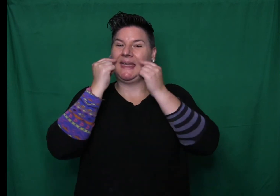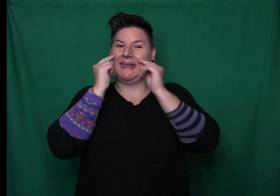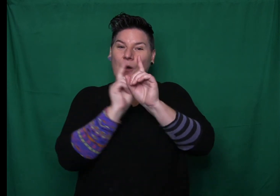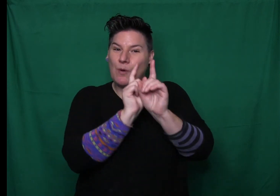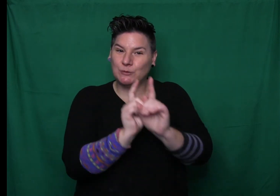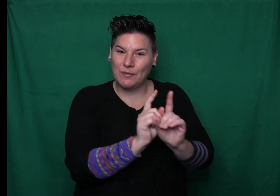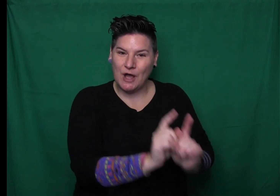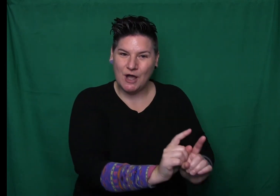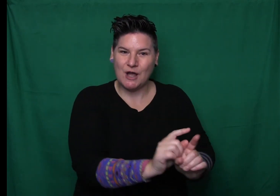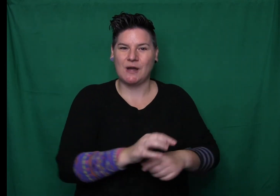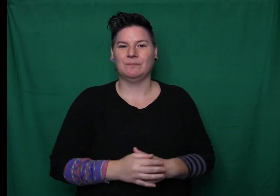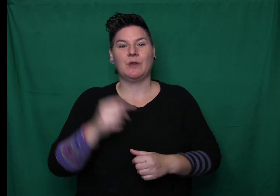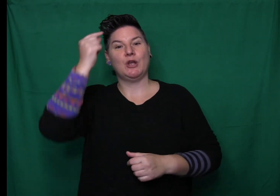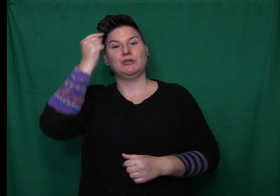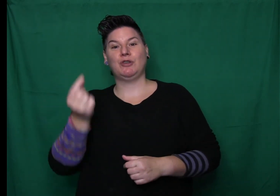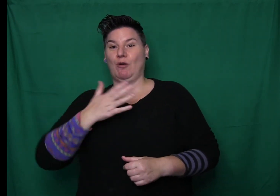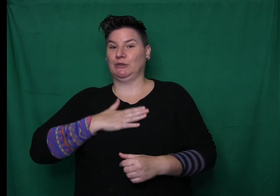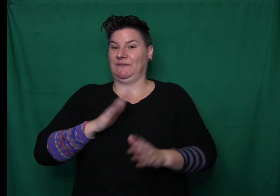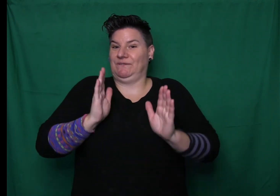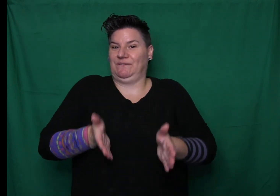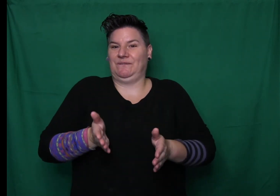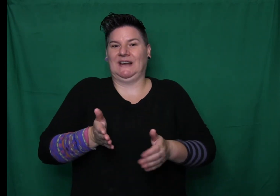Cook. I'm sorry, Mother, said Dory.